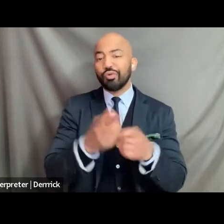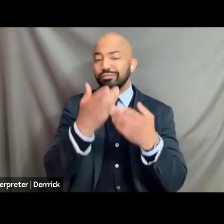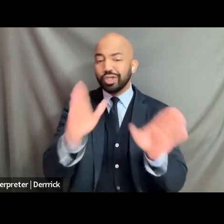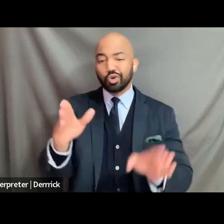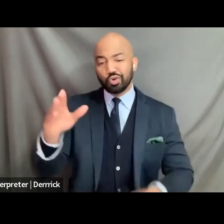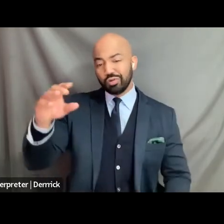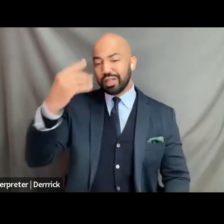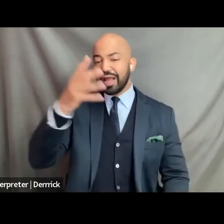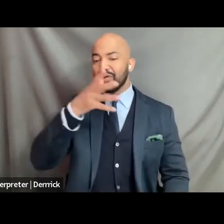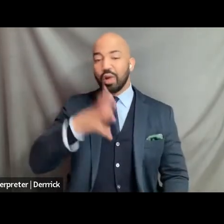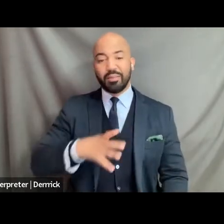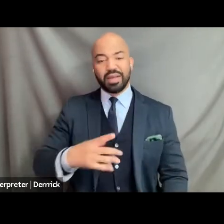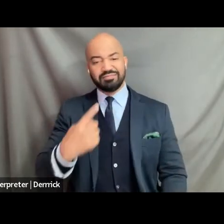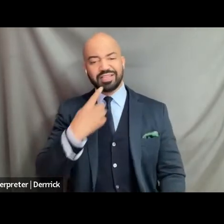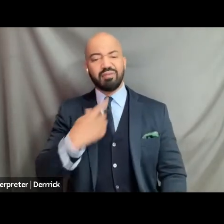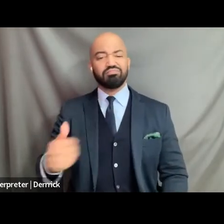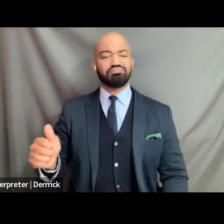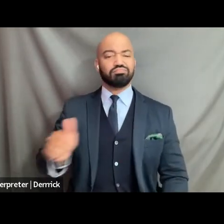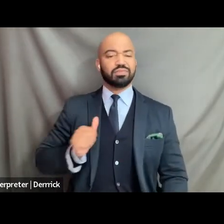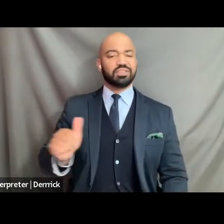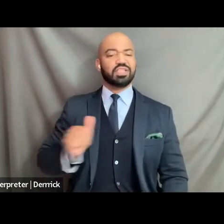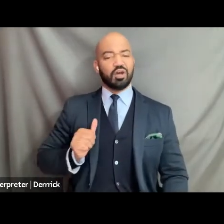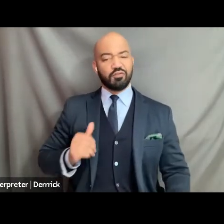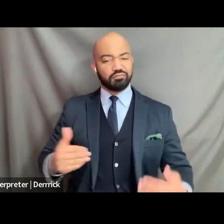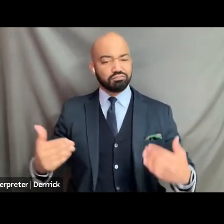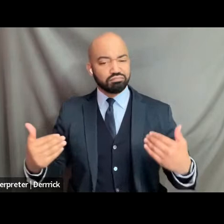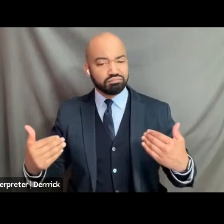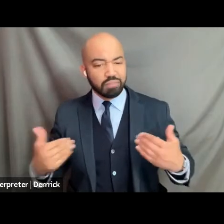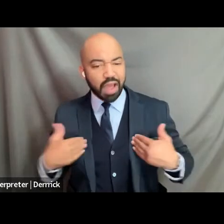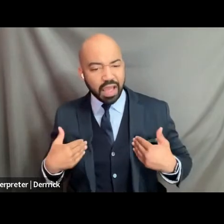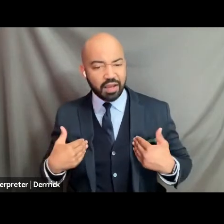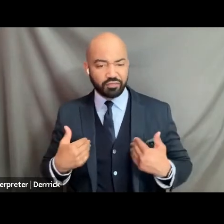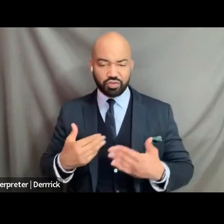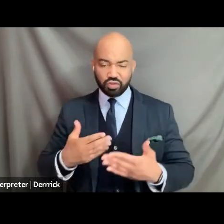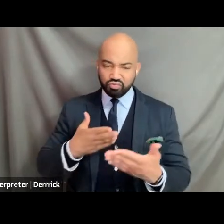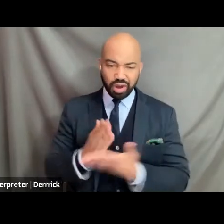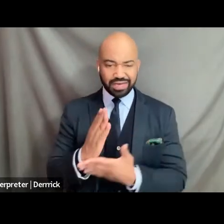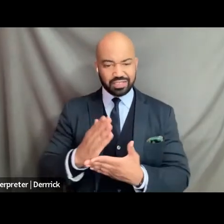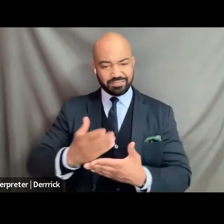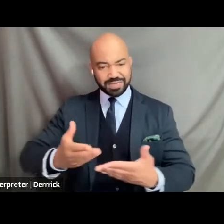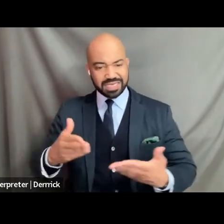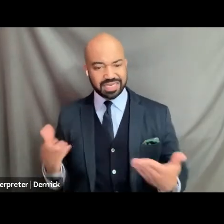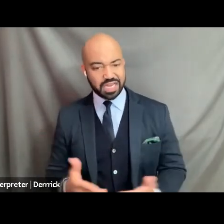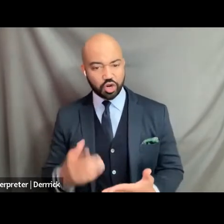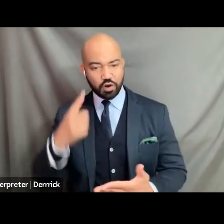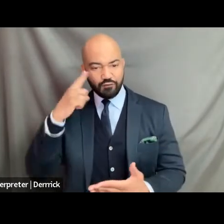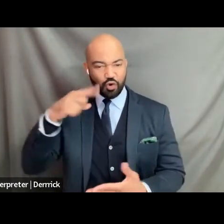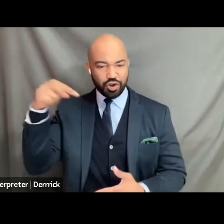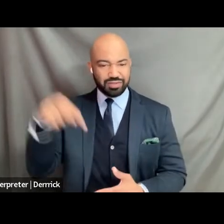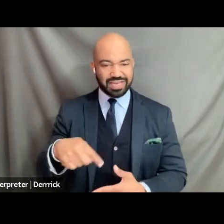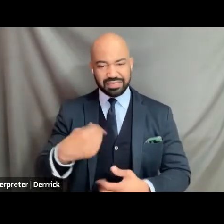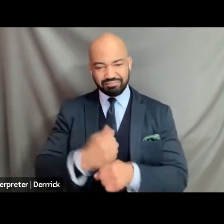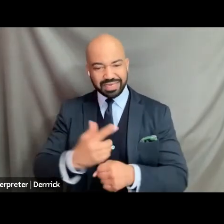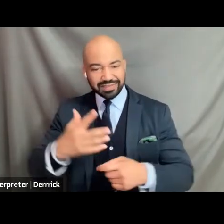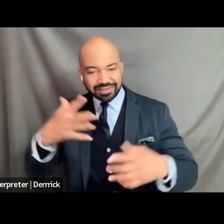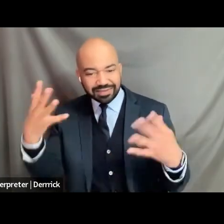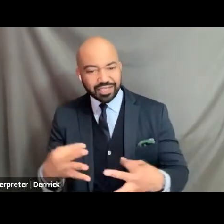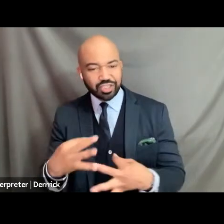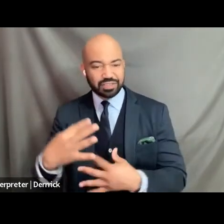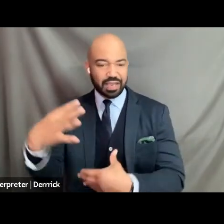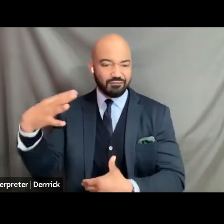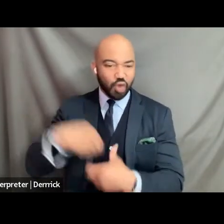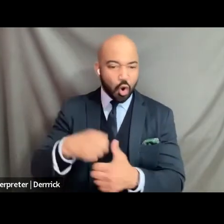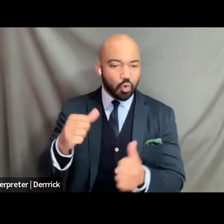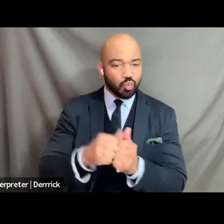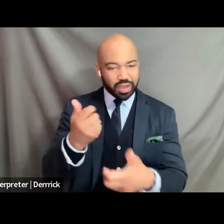and that my qualifications um they set the precedence before me they speak for me um and so i really